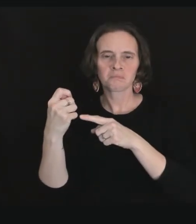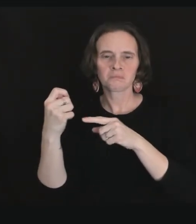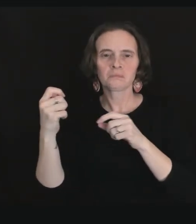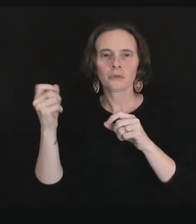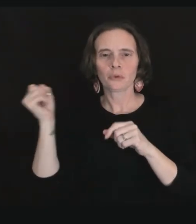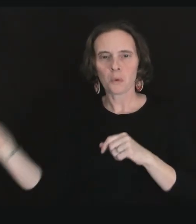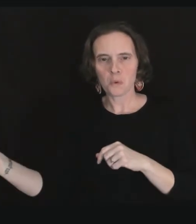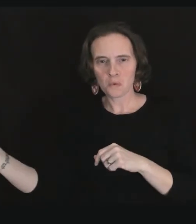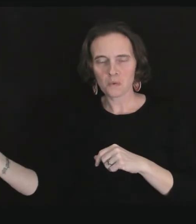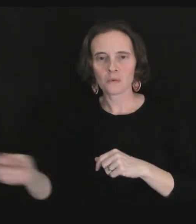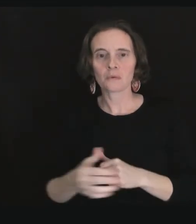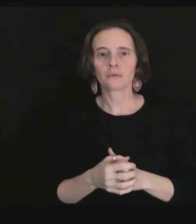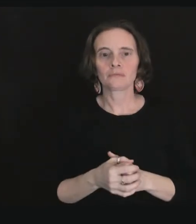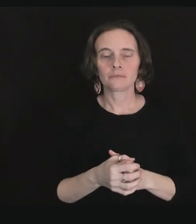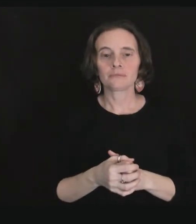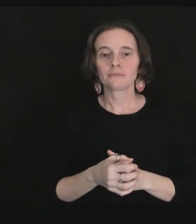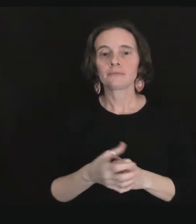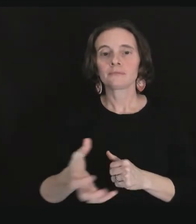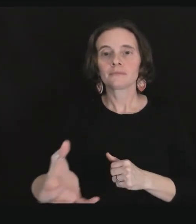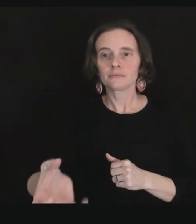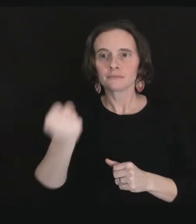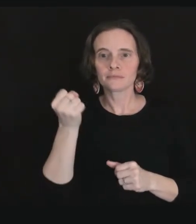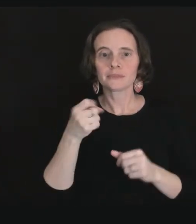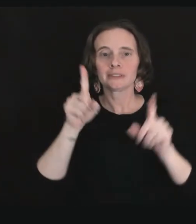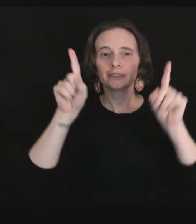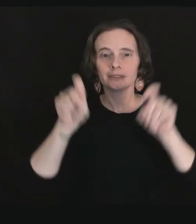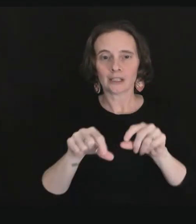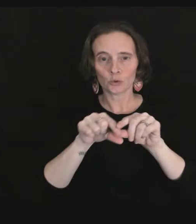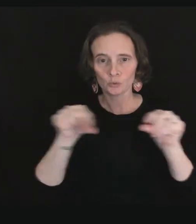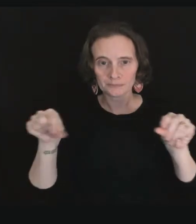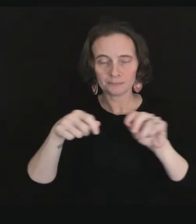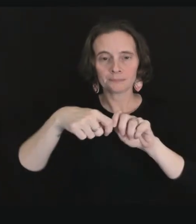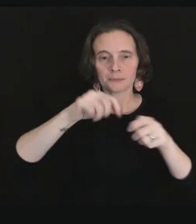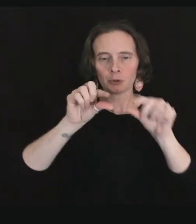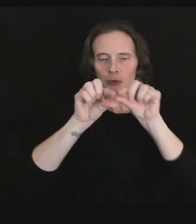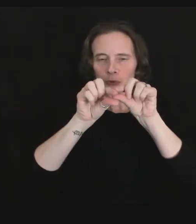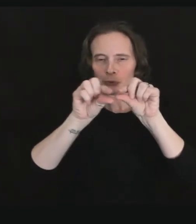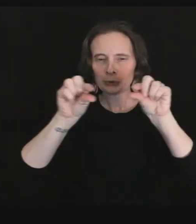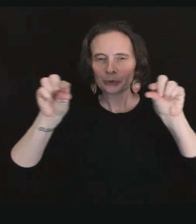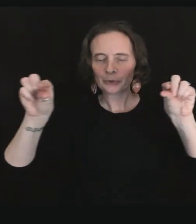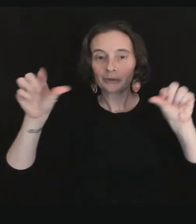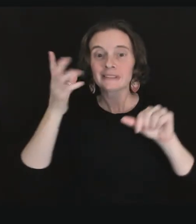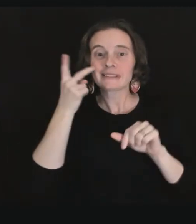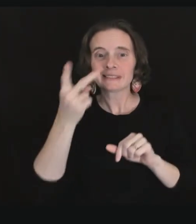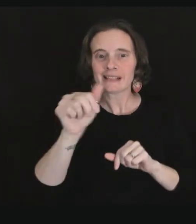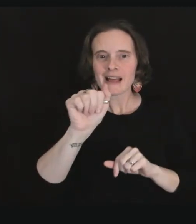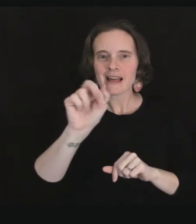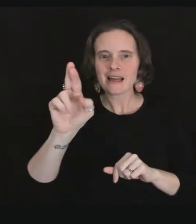can. Throw the swab in the trash. Open up the test strip.